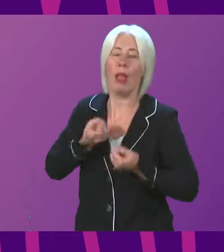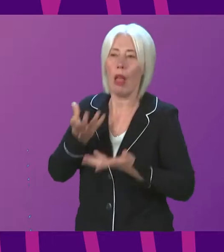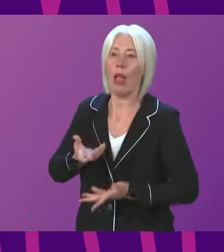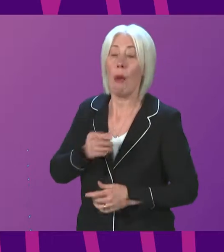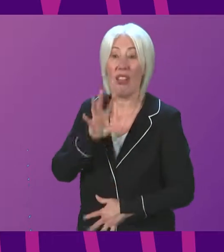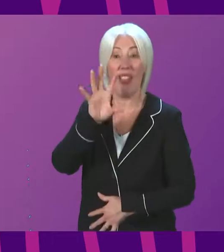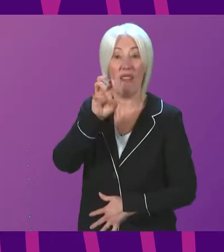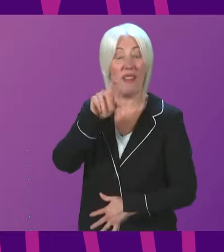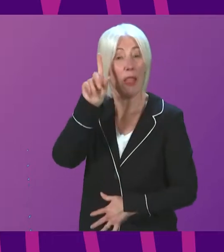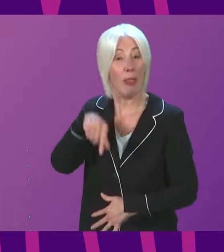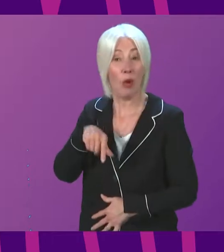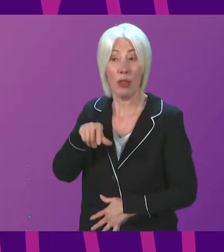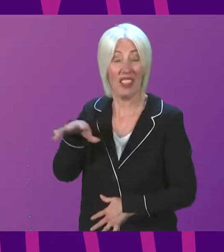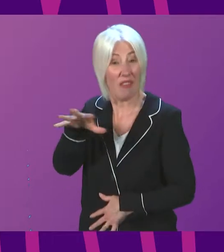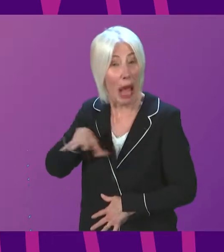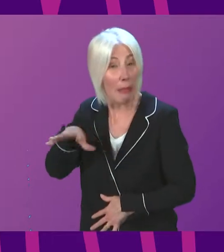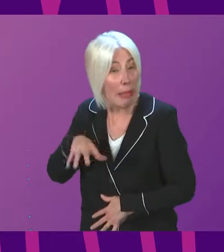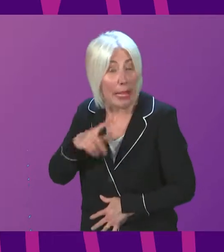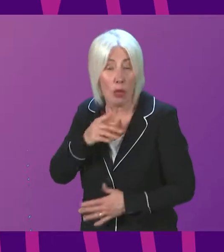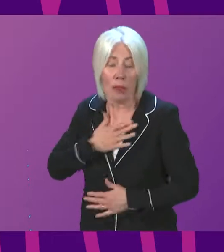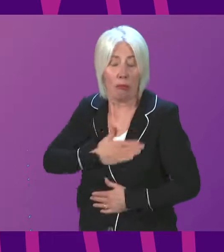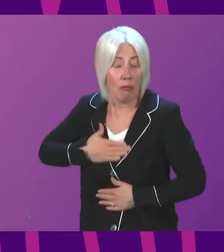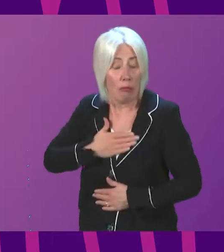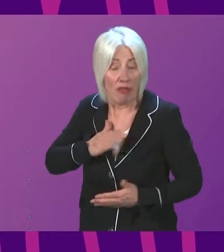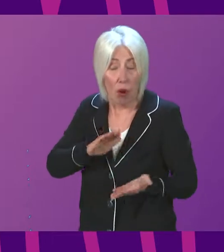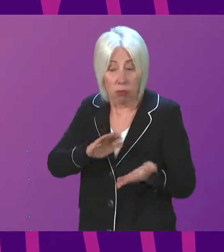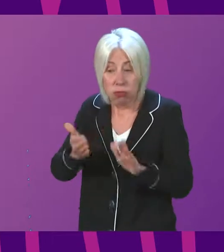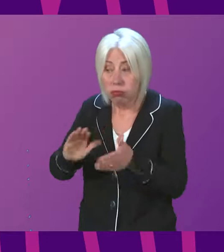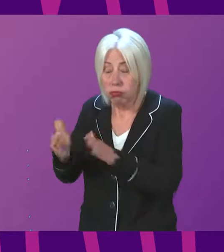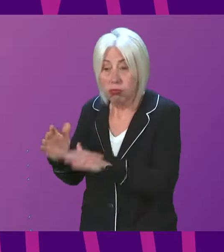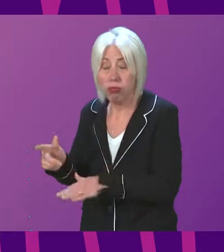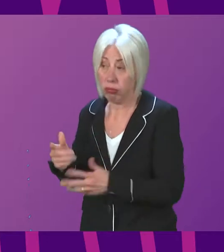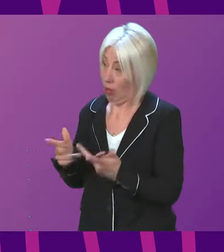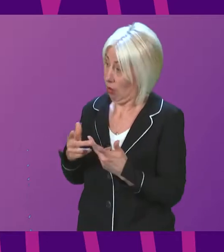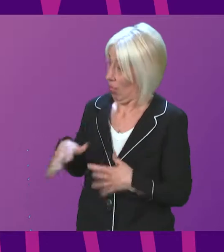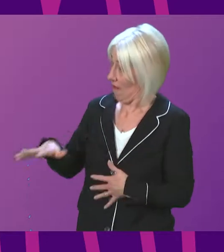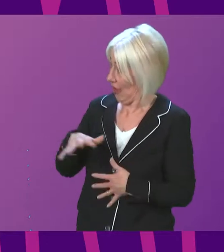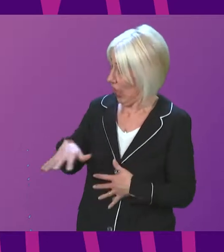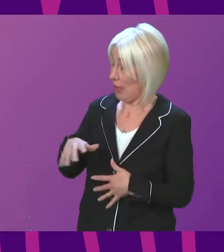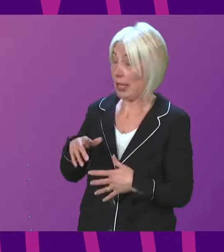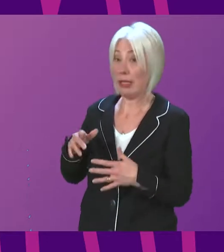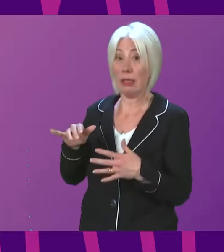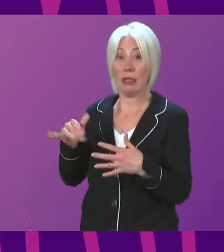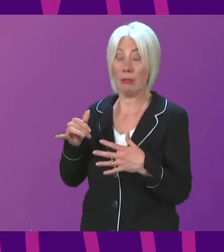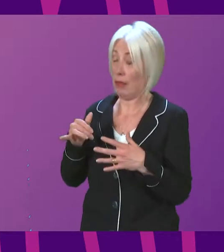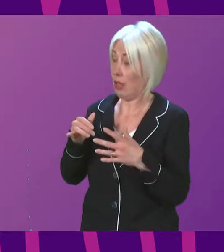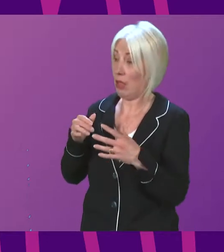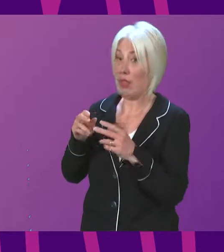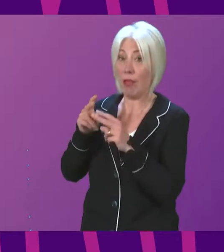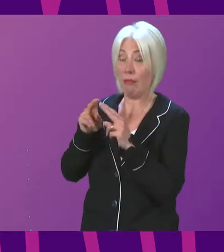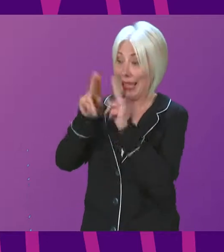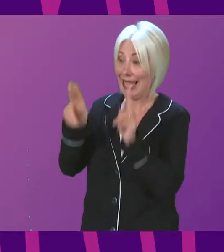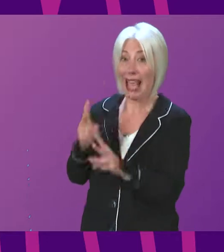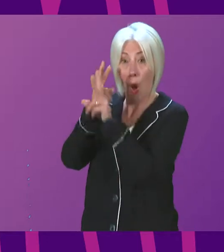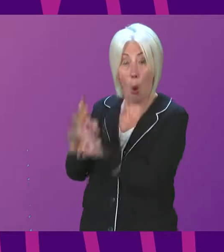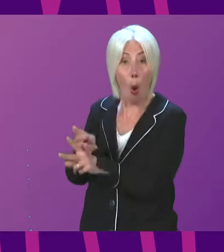who are grieving lost loved ones and many more families who are families of care home residents. But there